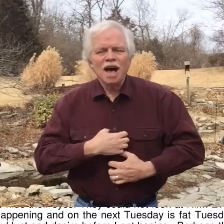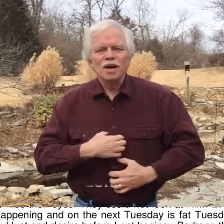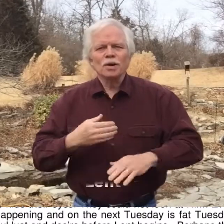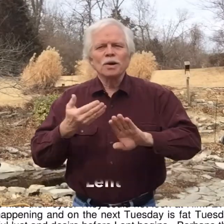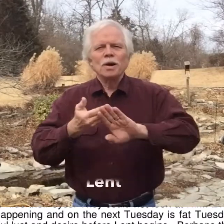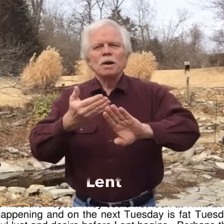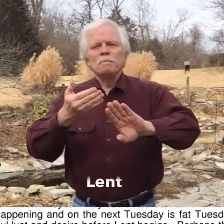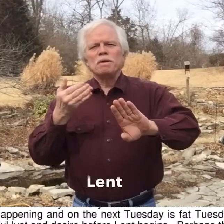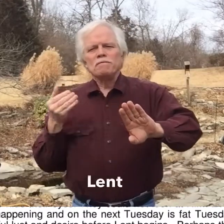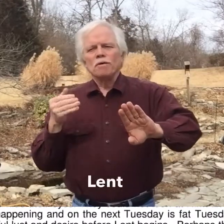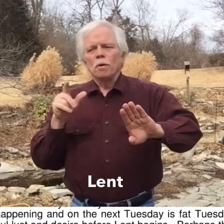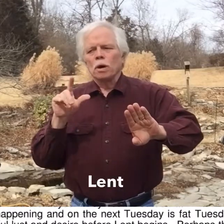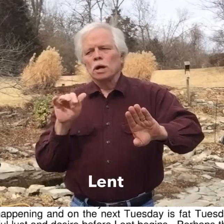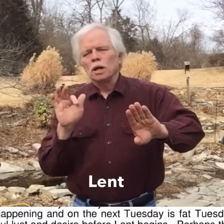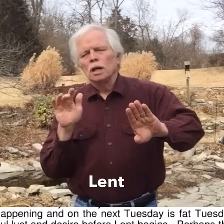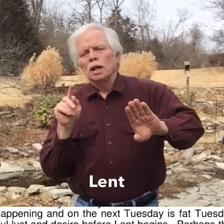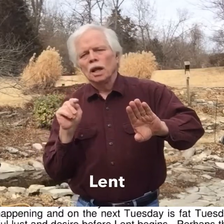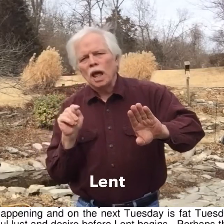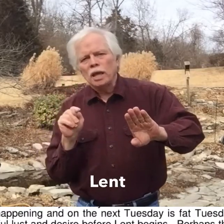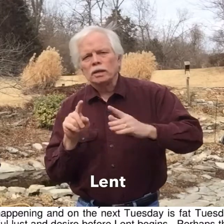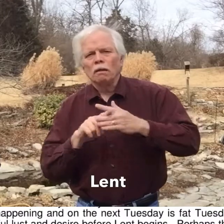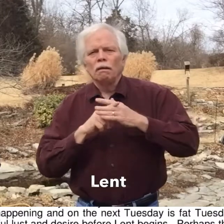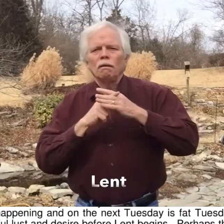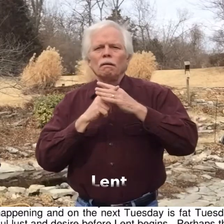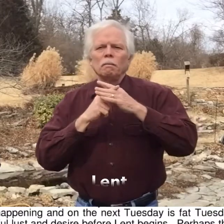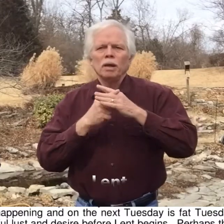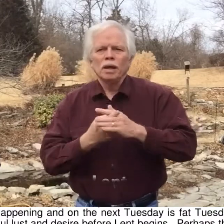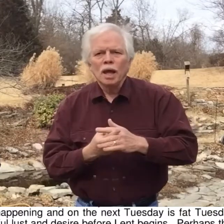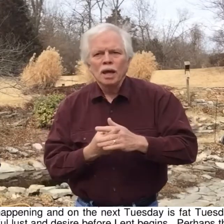before Lent begins.